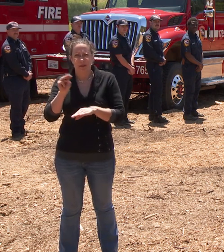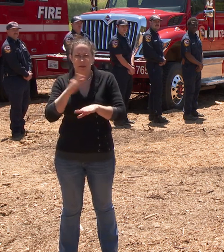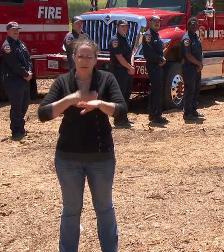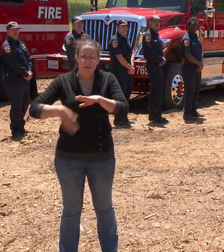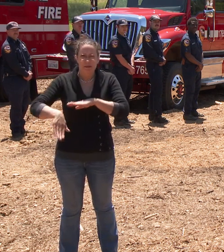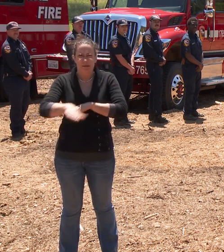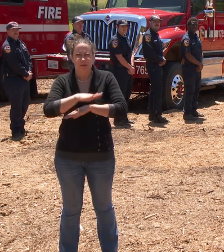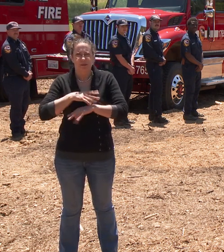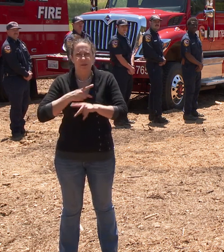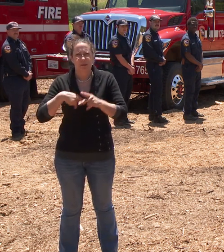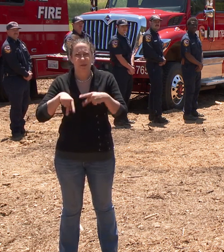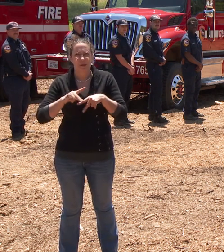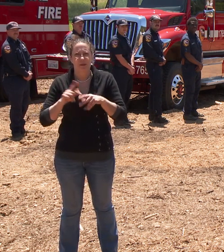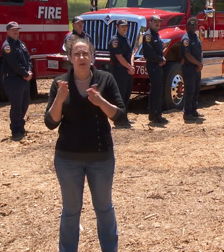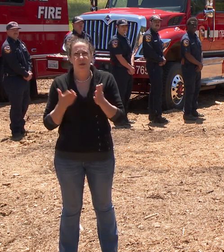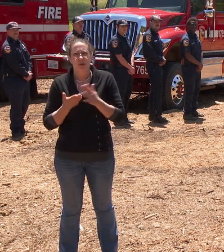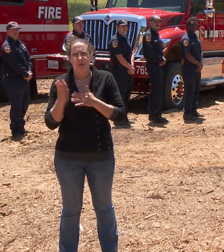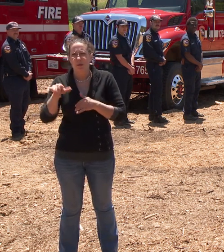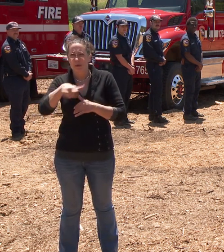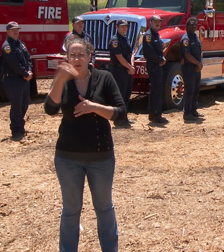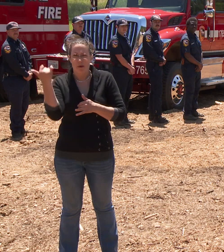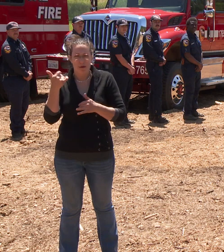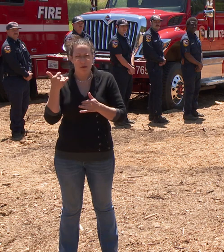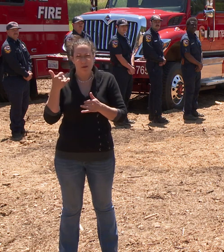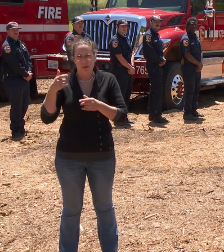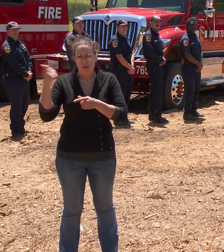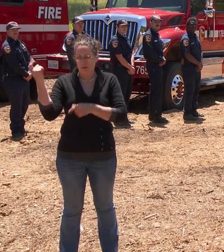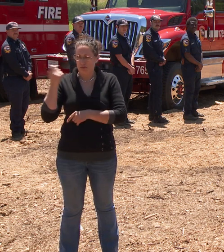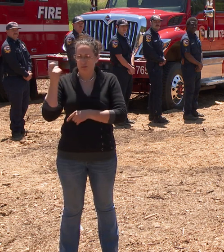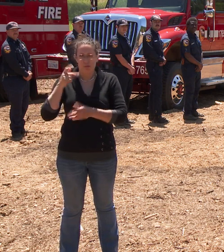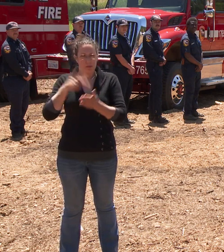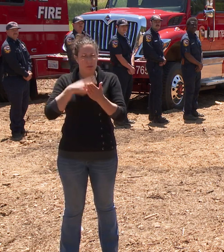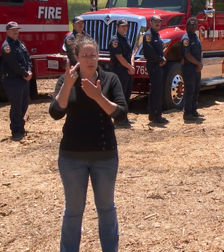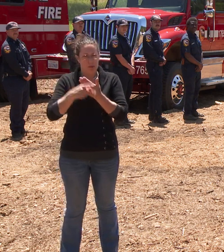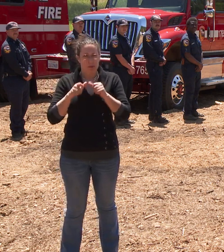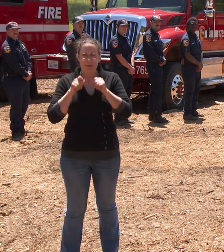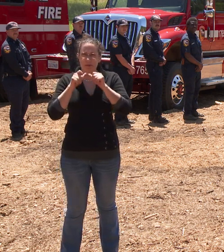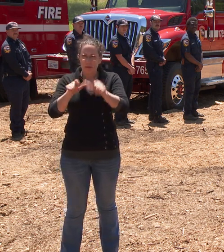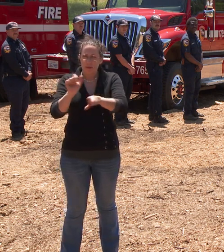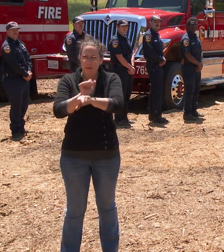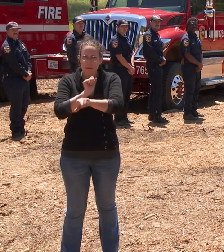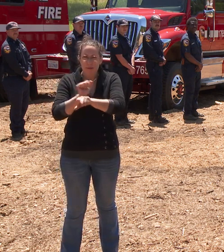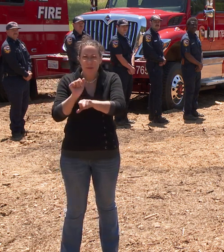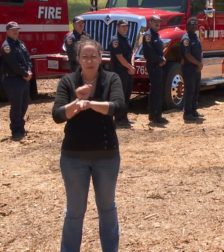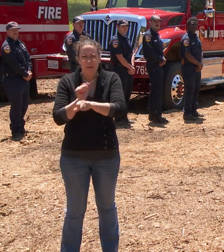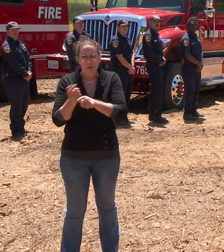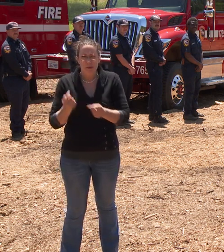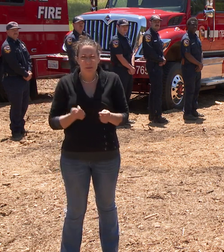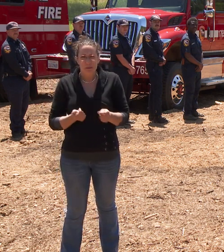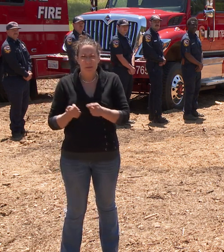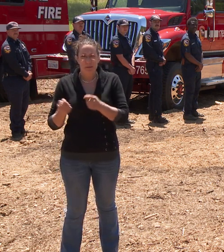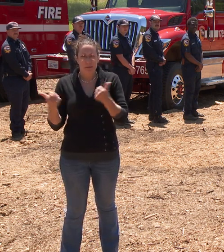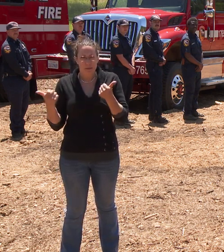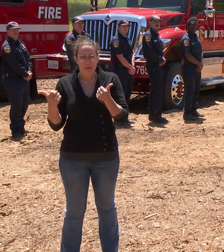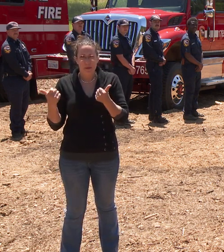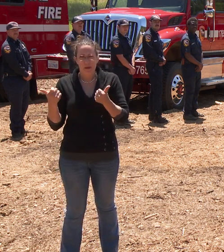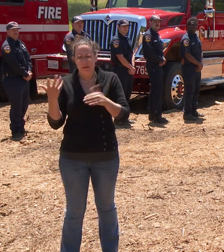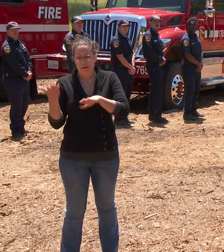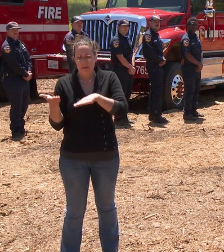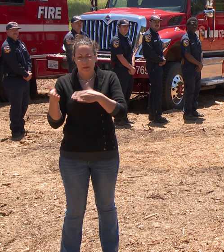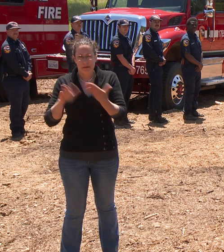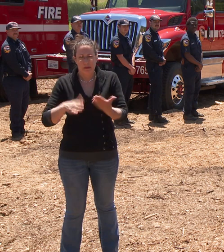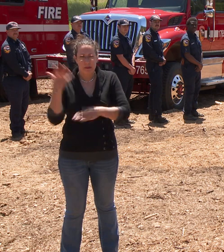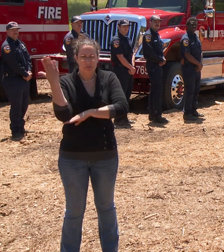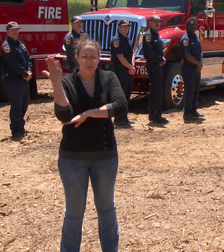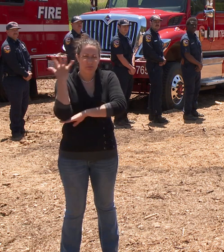through other Cal Fire grant programs to continue that work of eliminating dead and down fuel.